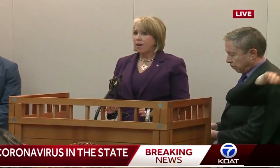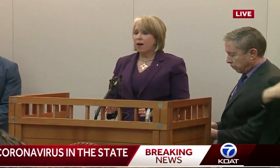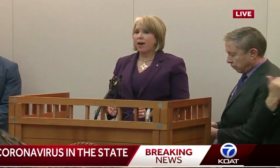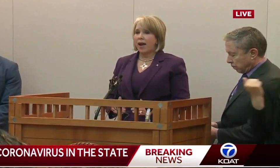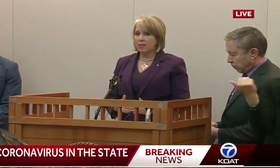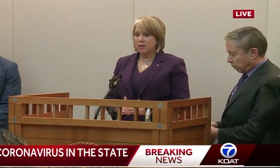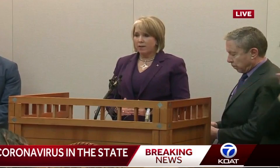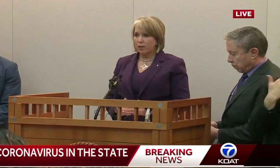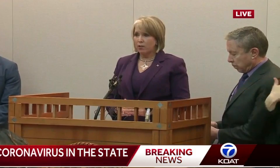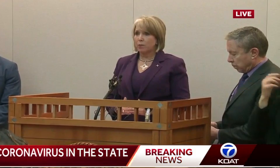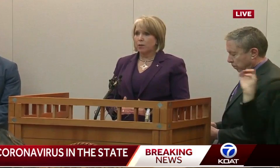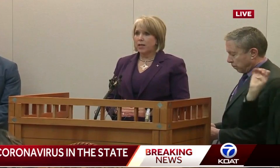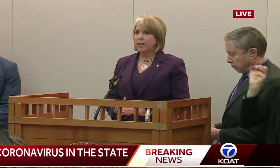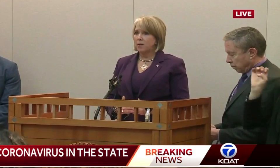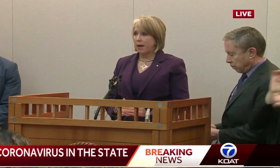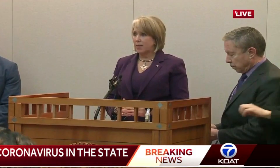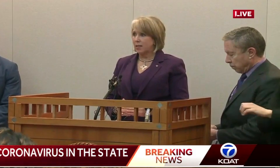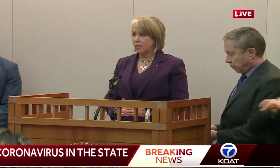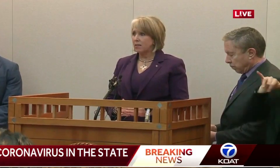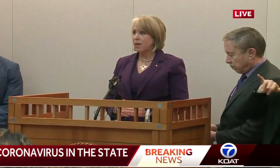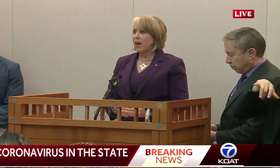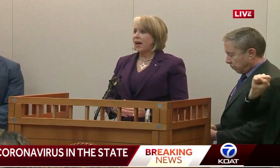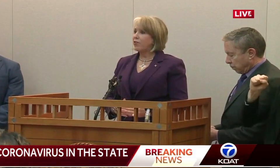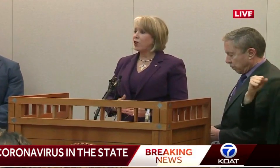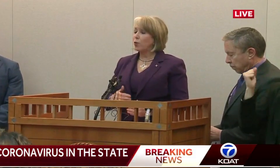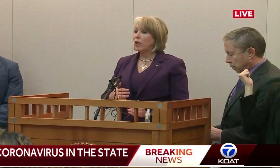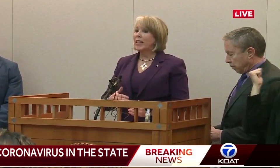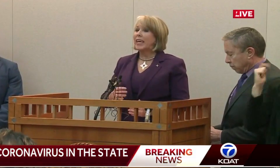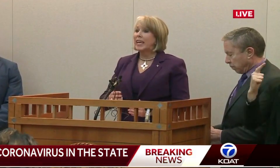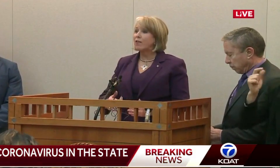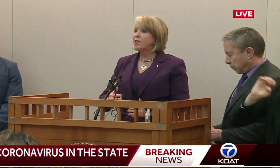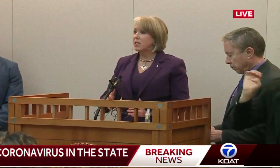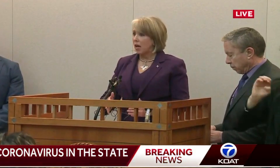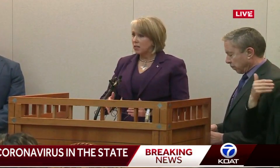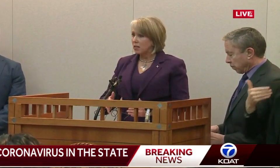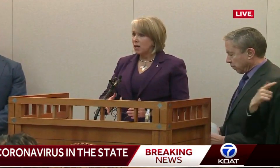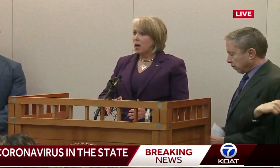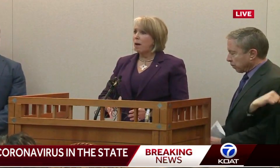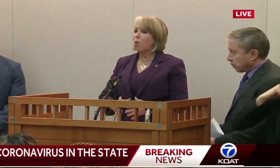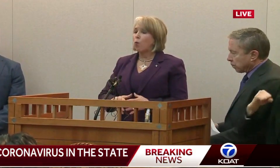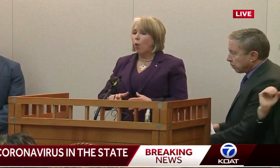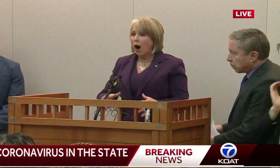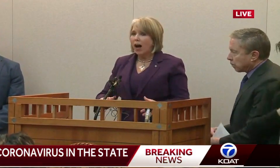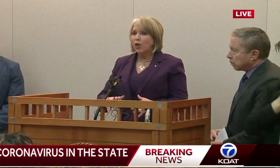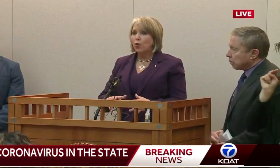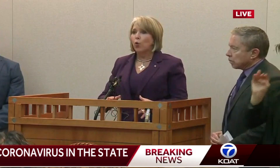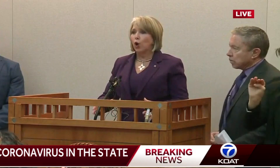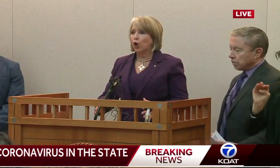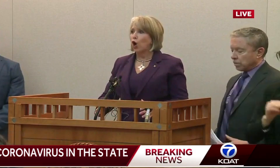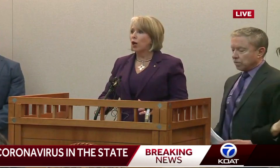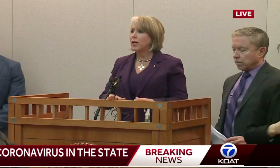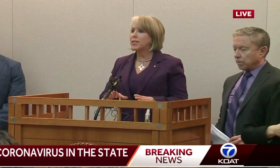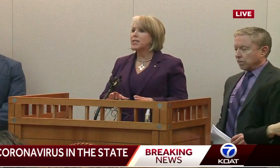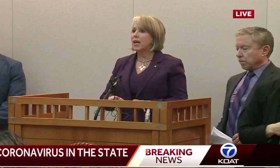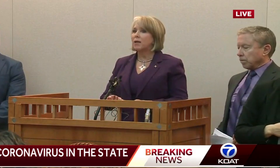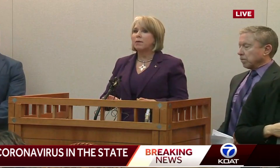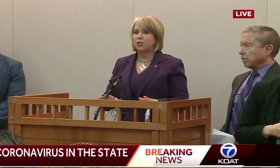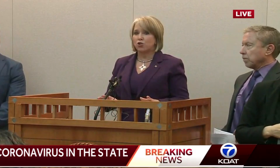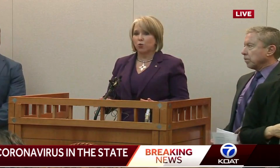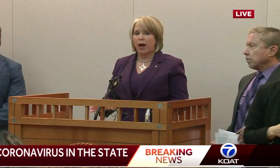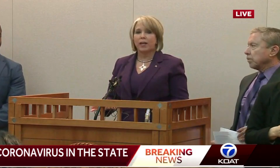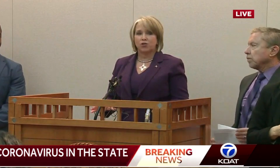have as governor to protect New Mexicans and to really give a sense about why you work on